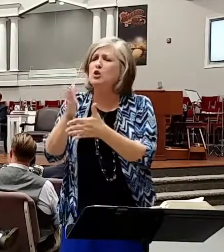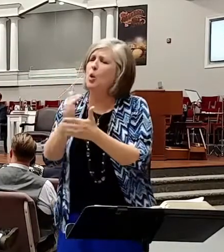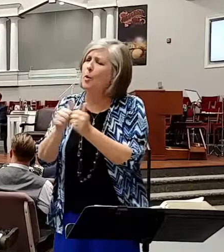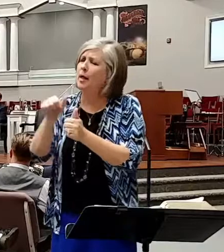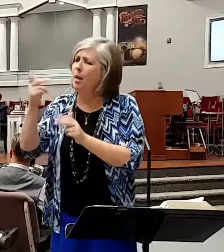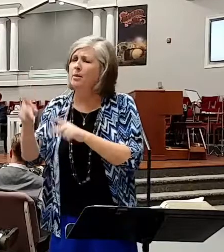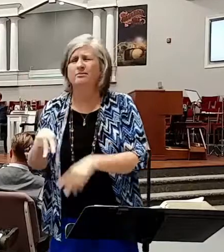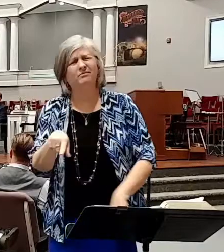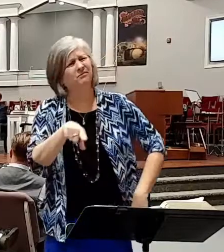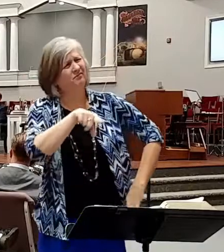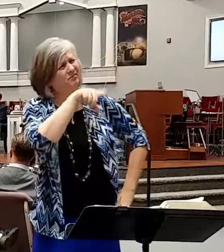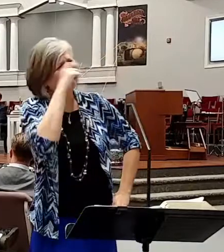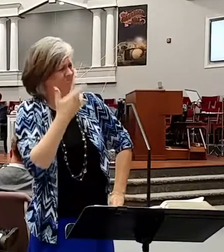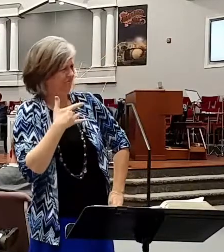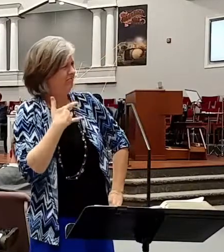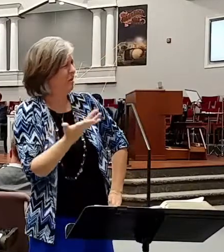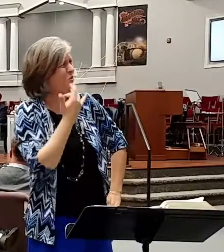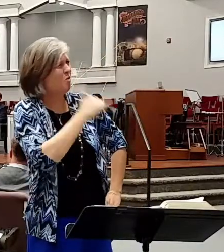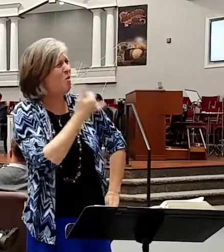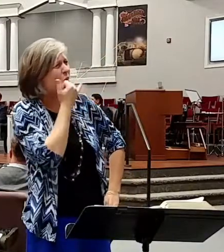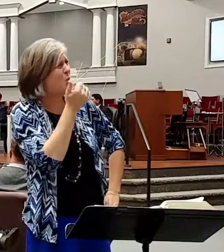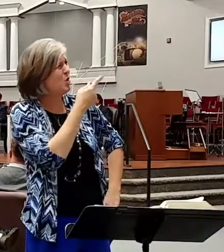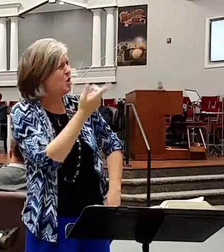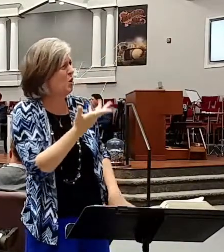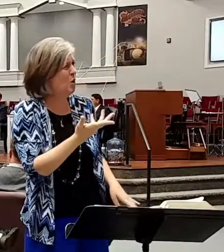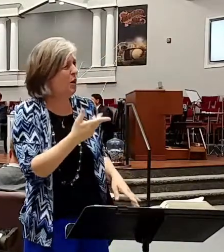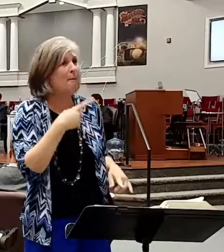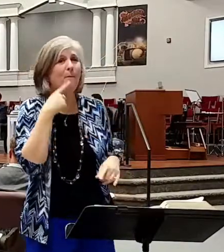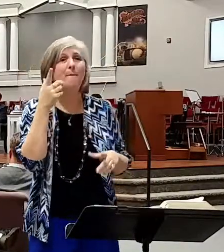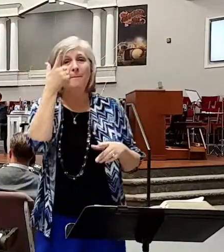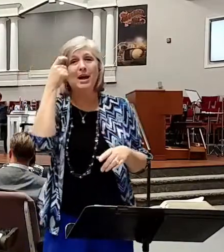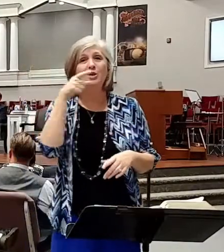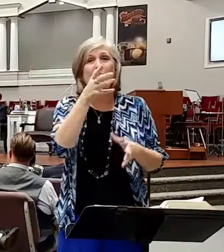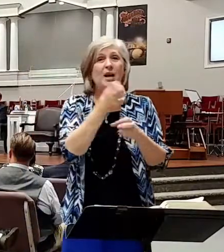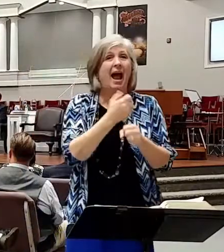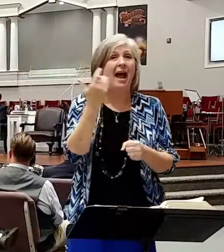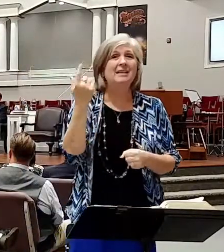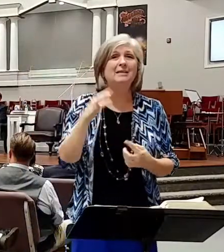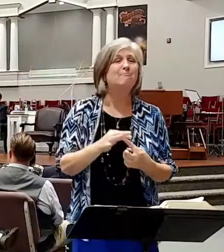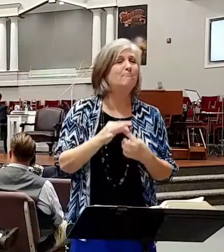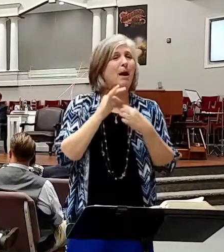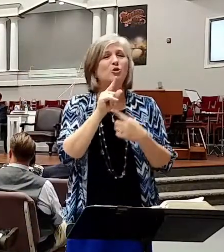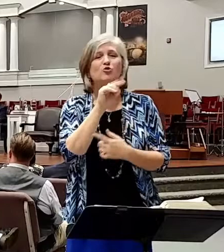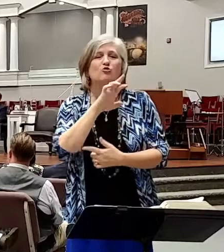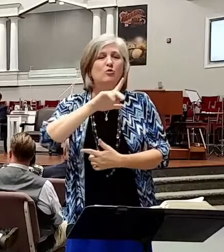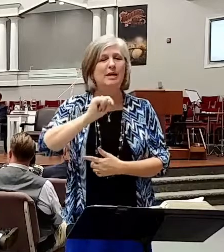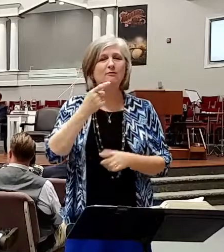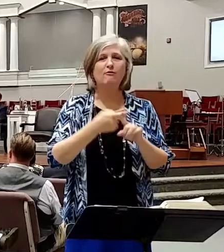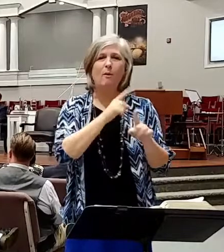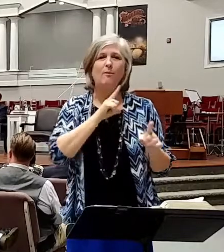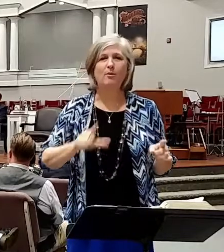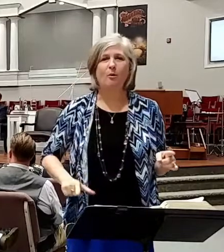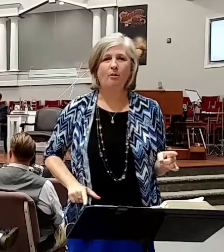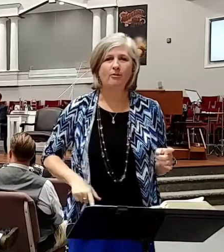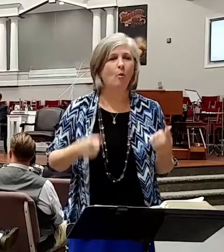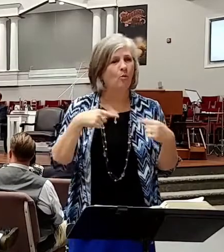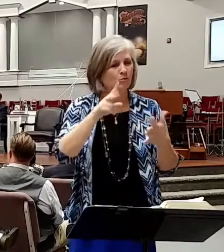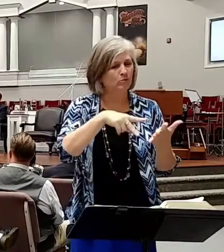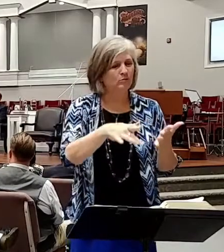sideways and like, what's wrong with you? Because you got a special treat from the Lord. So I want to say this to you.